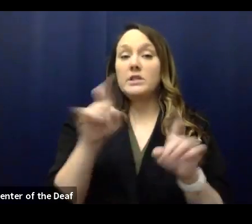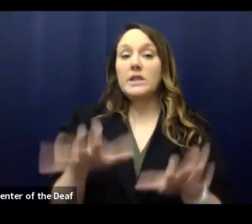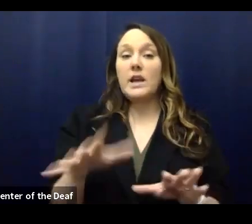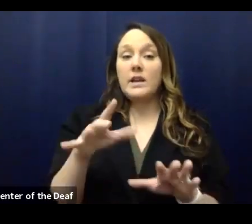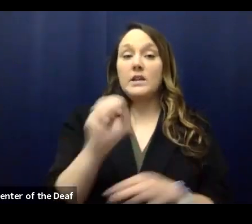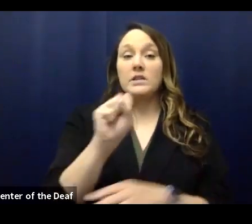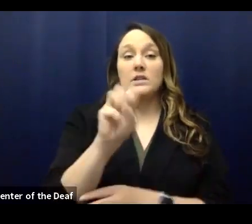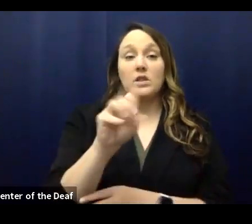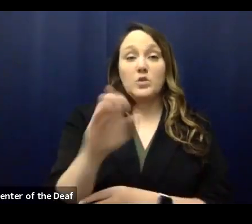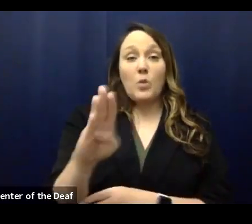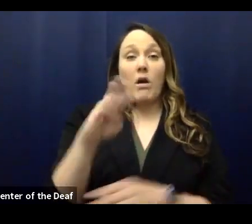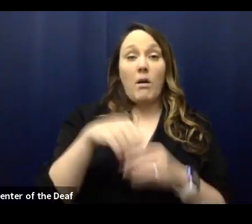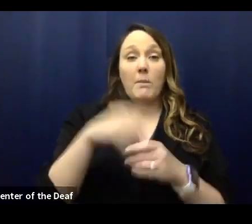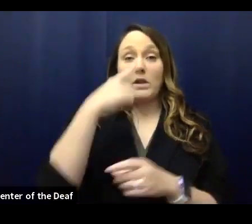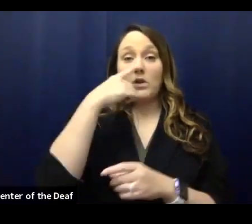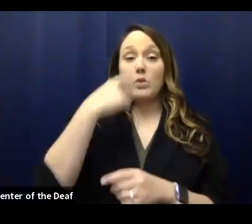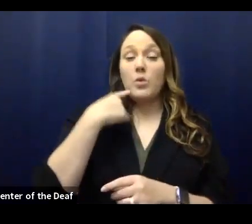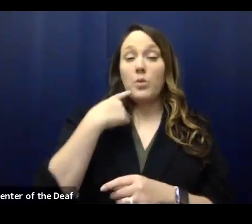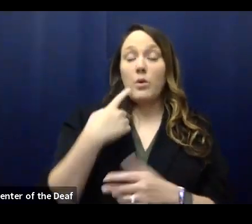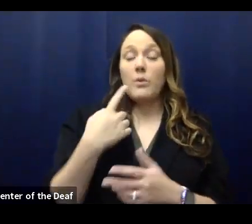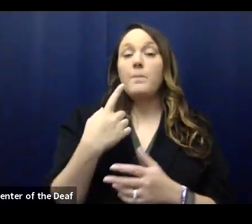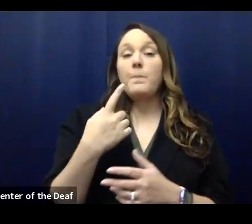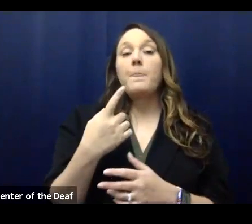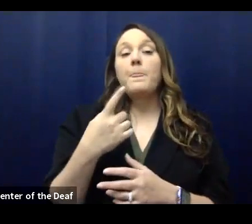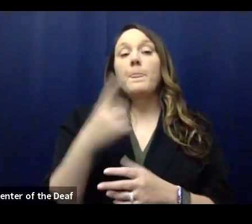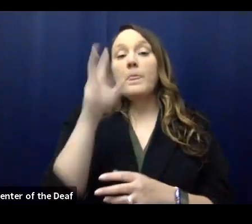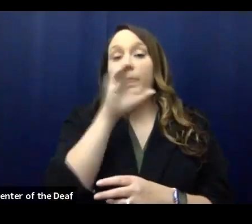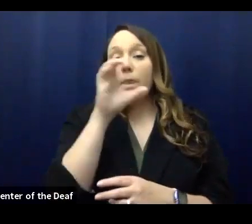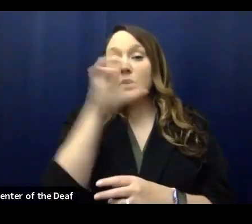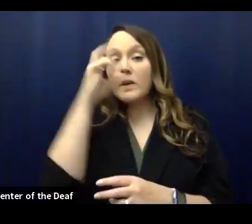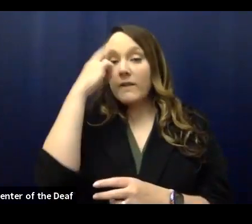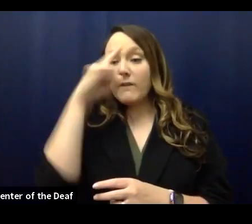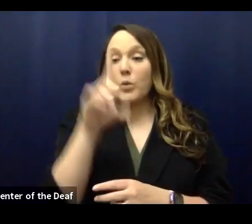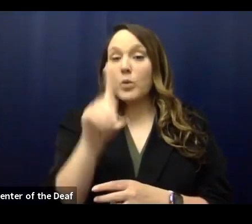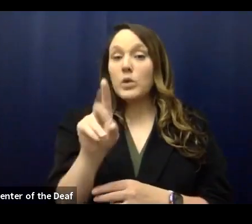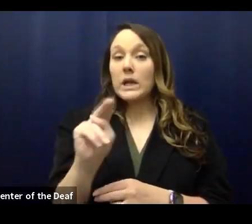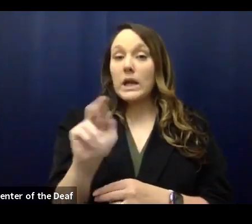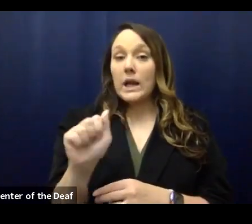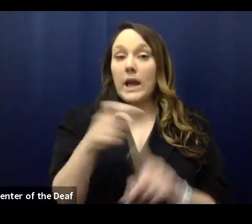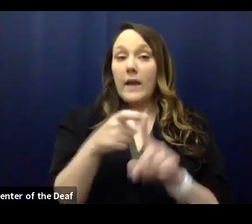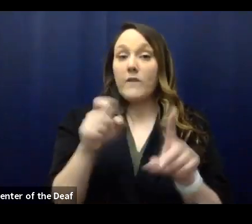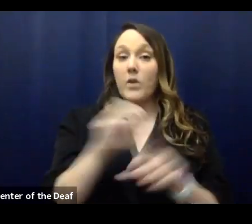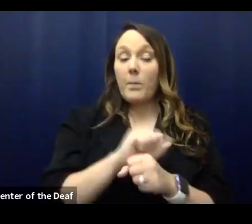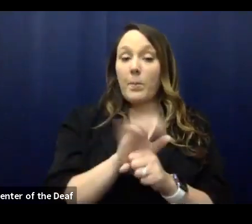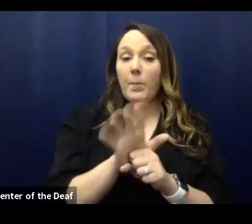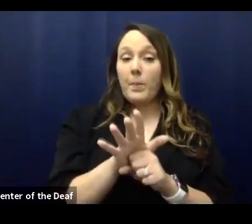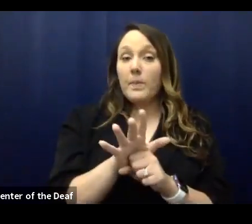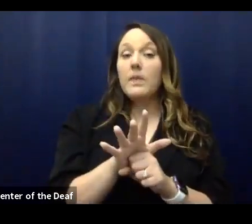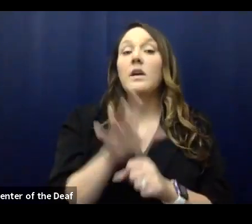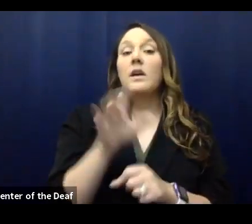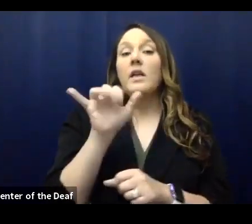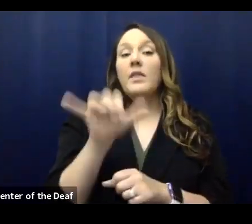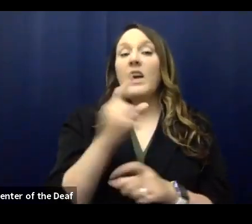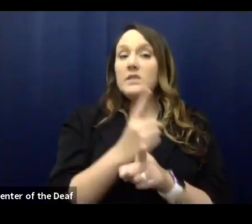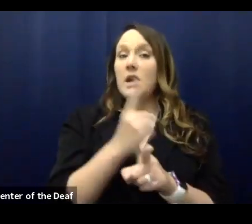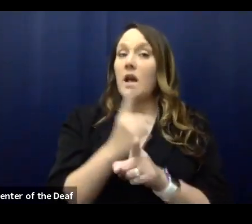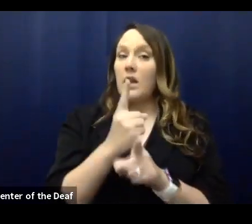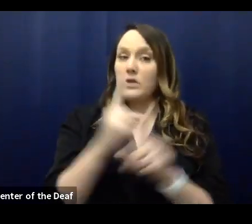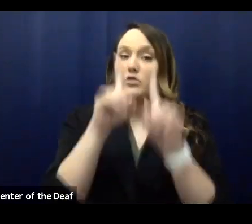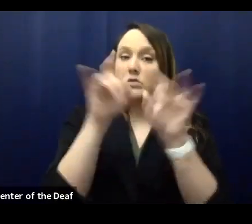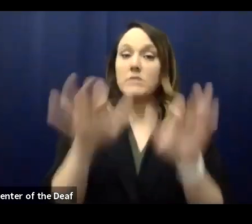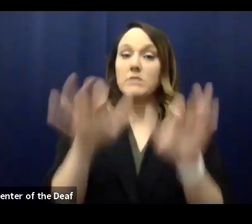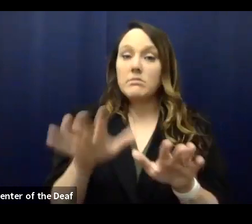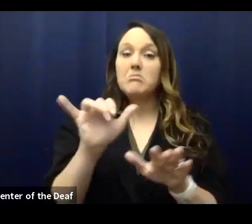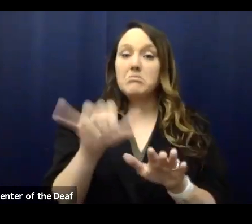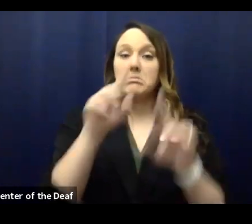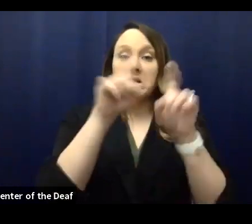your nose or a swab put in your throat looking for the DNA of the virus, those are very accurate tests. It's a testing model that we